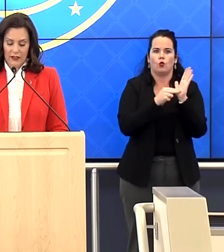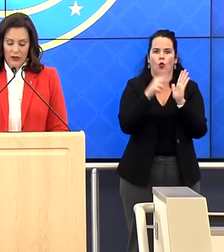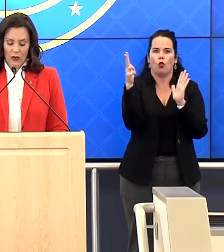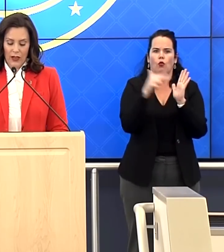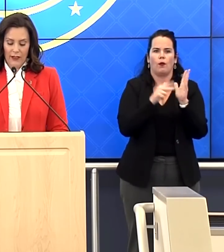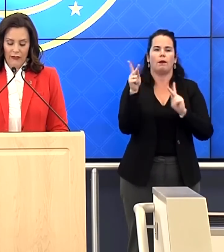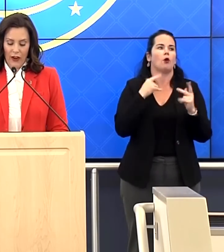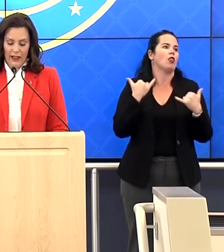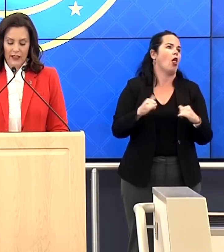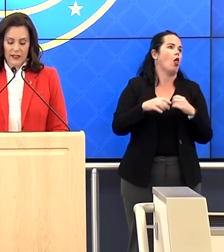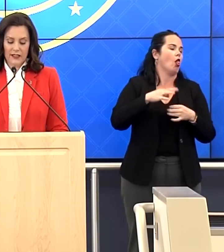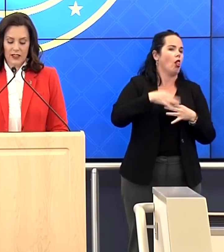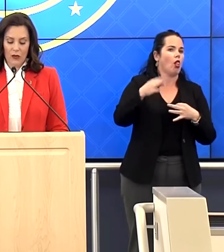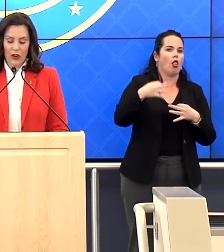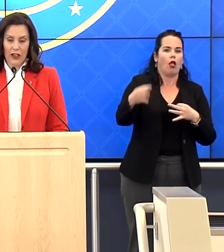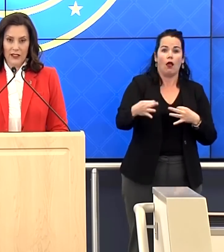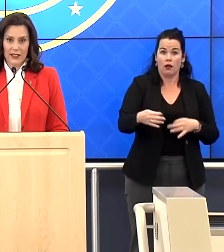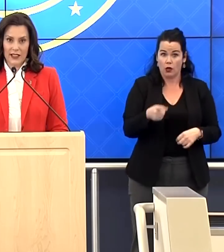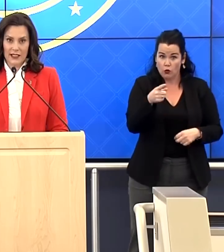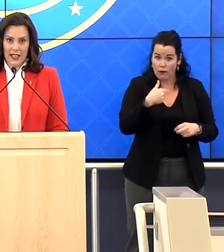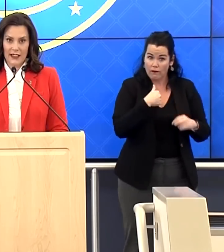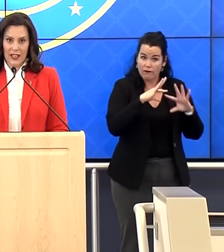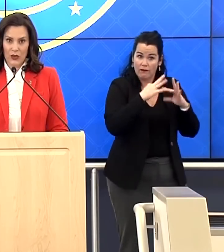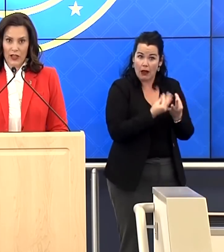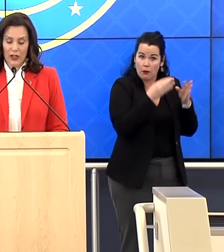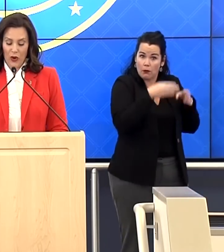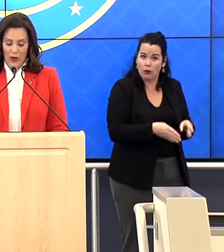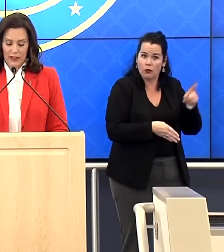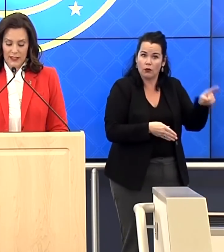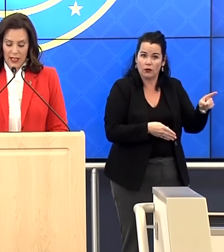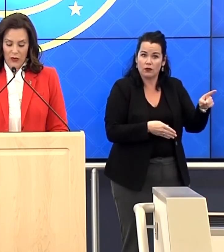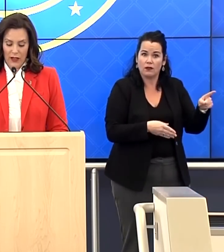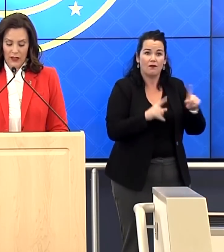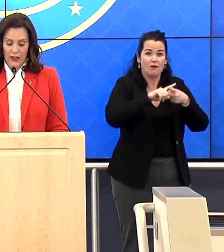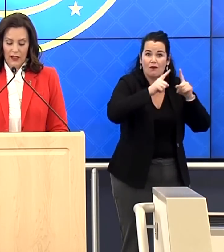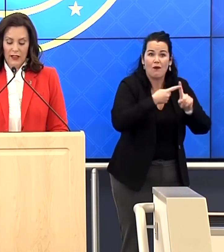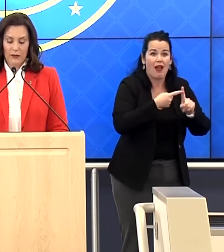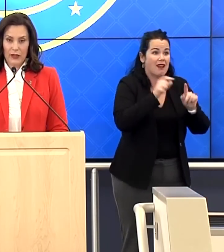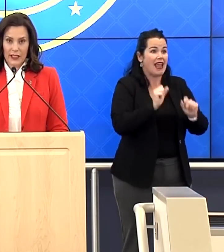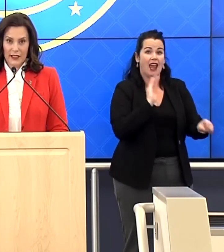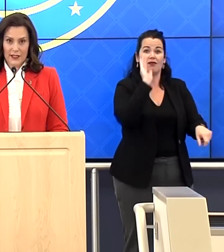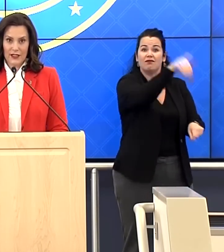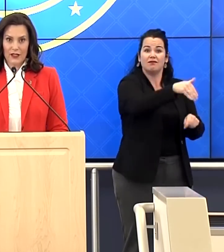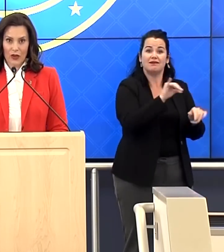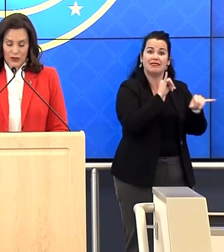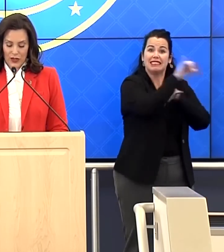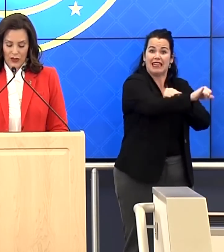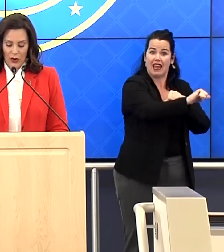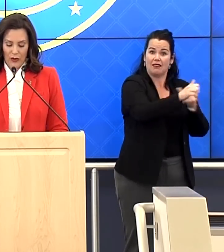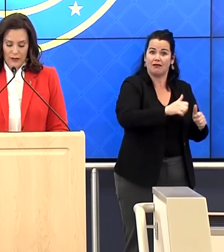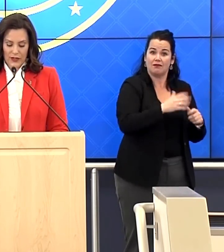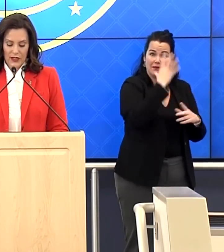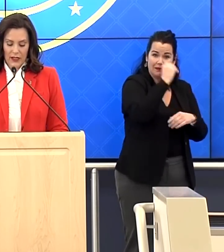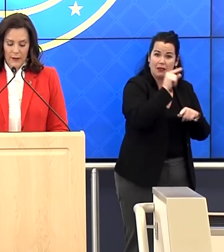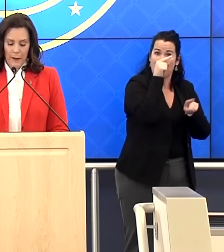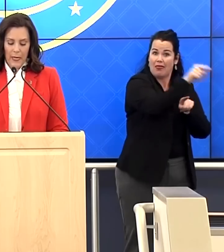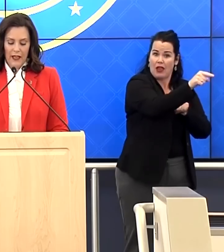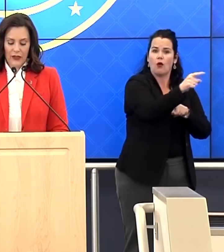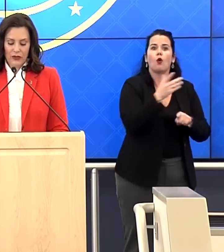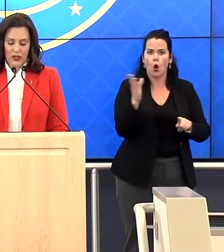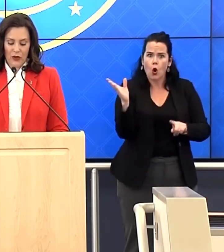relative or a friend somewhere else in the state that you can go and stay with, please go to their homes.